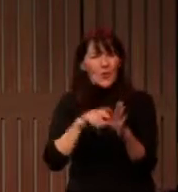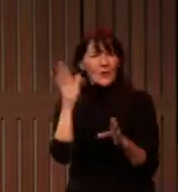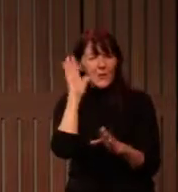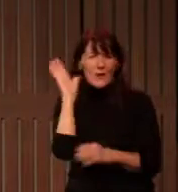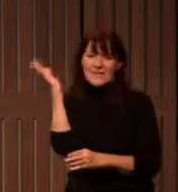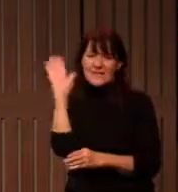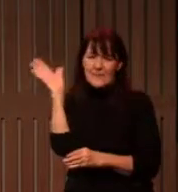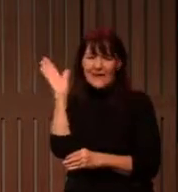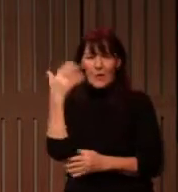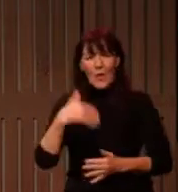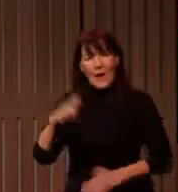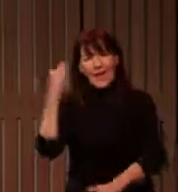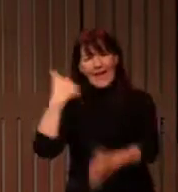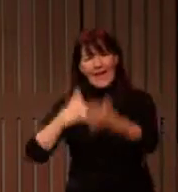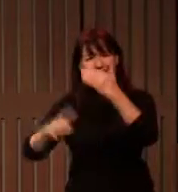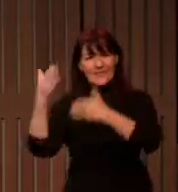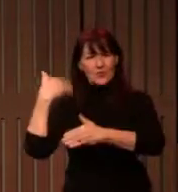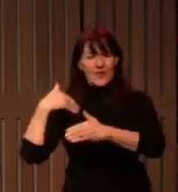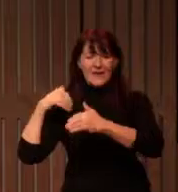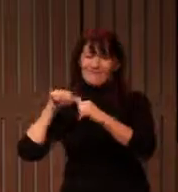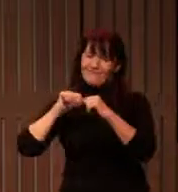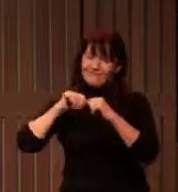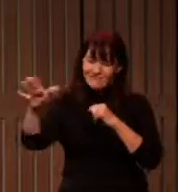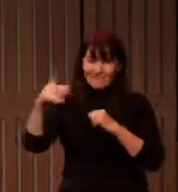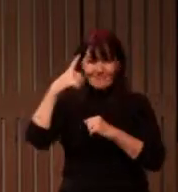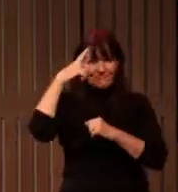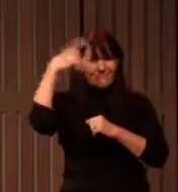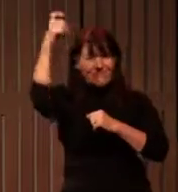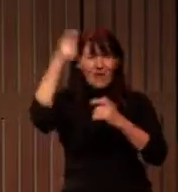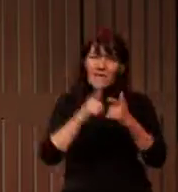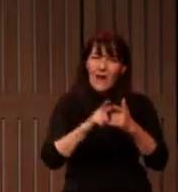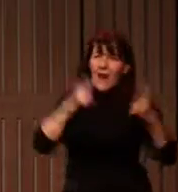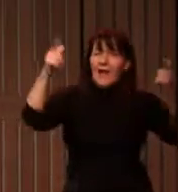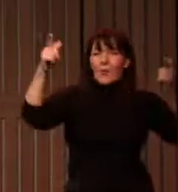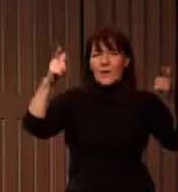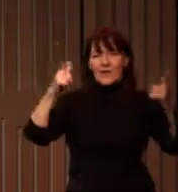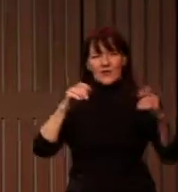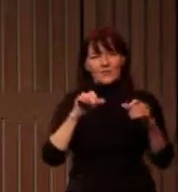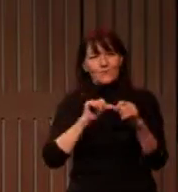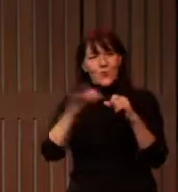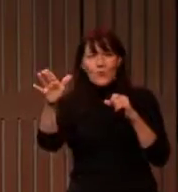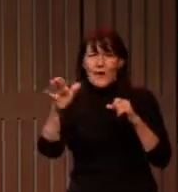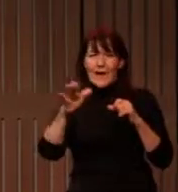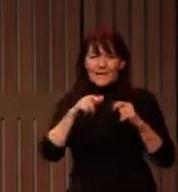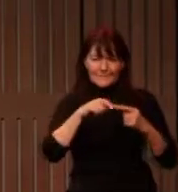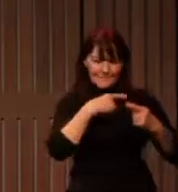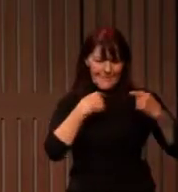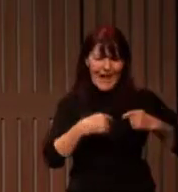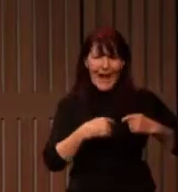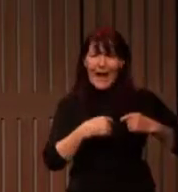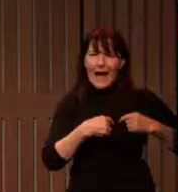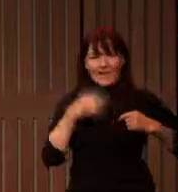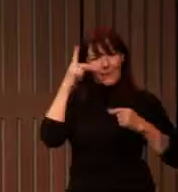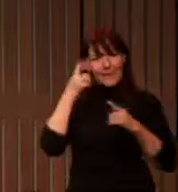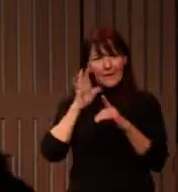And a history of great invention, of language, a great kind of heart and political drive.